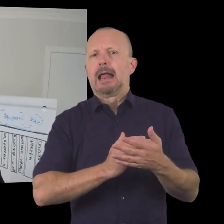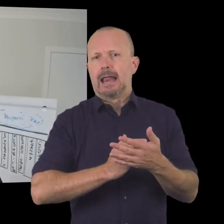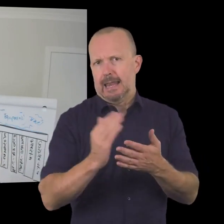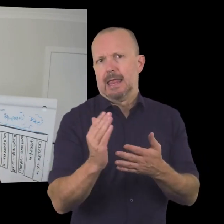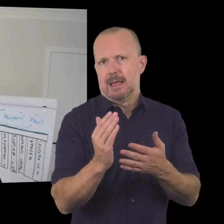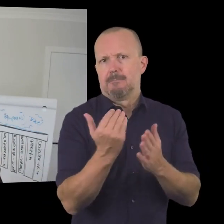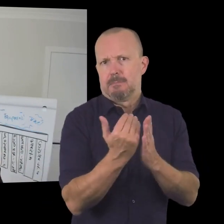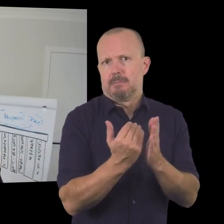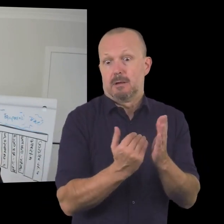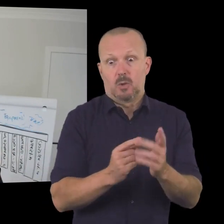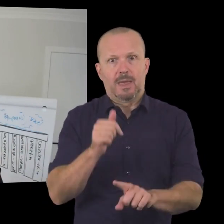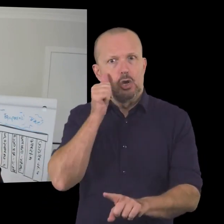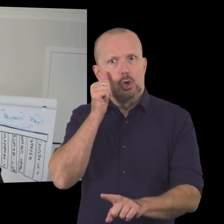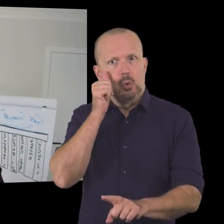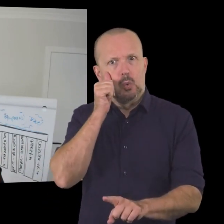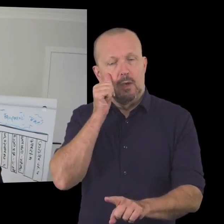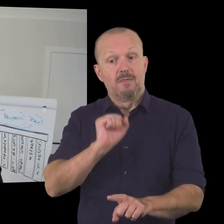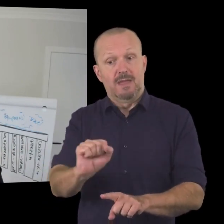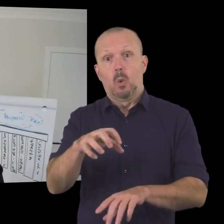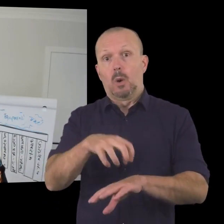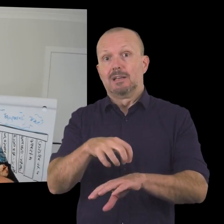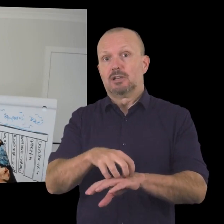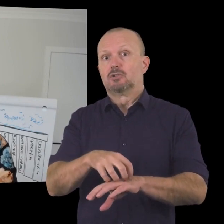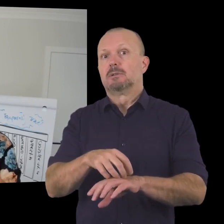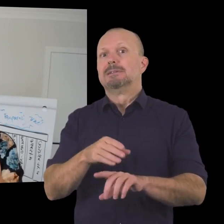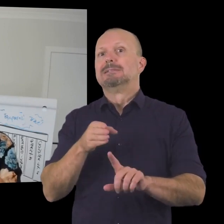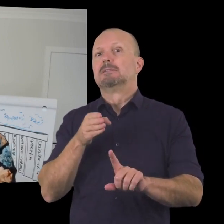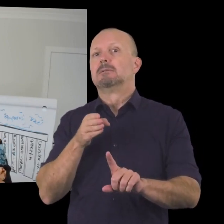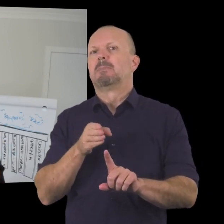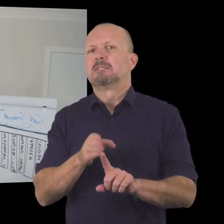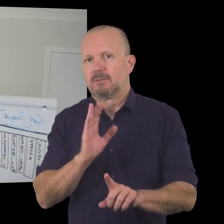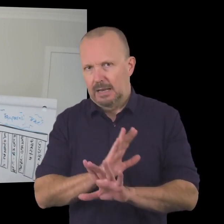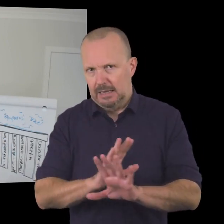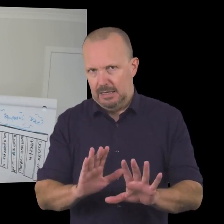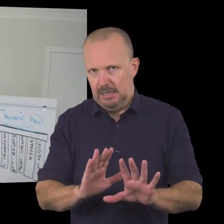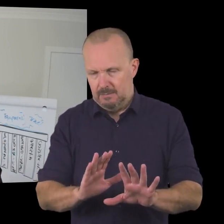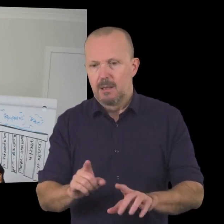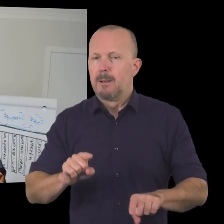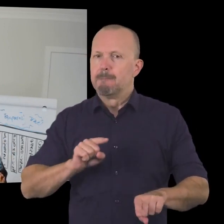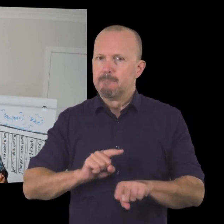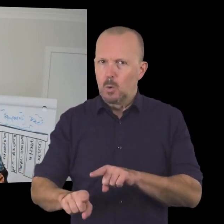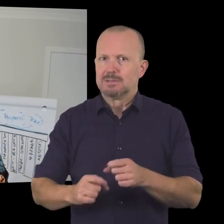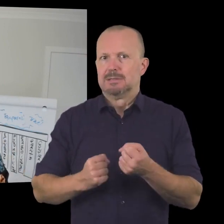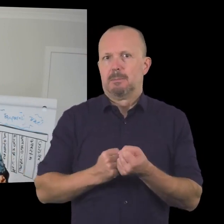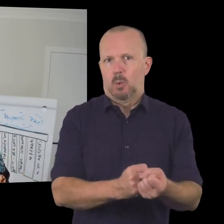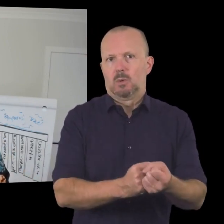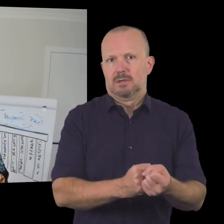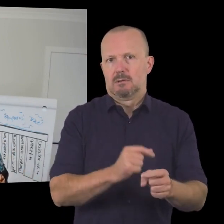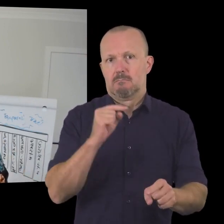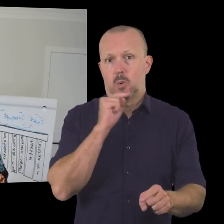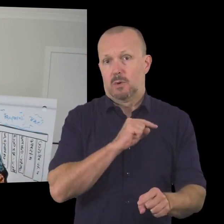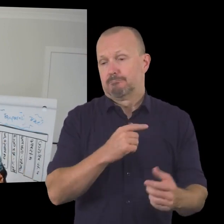organization uh so uh they knew that for their organization specifically they mostly